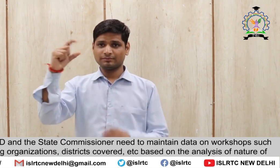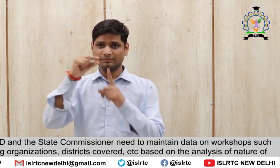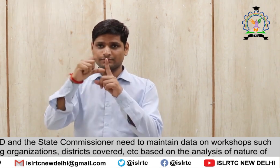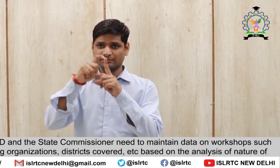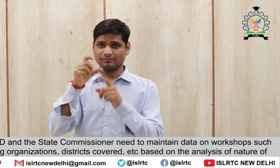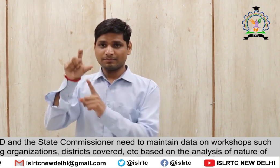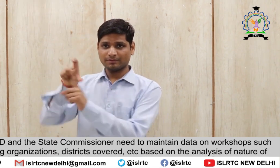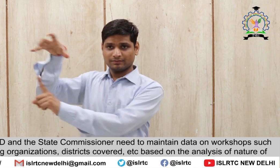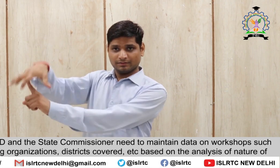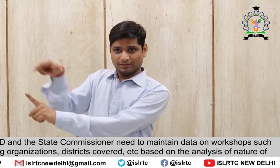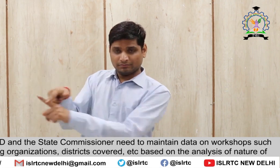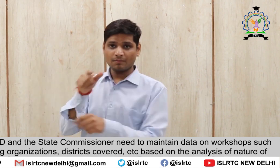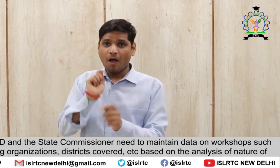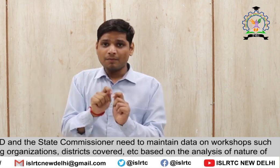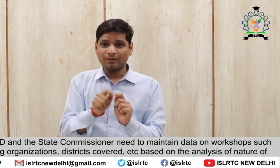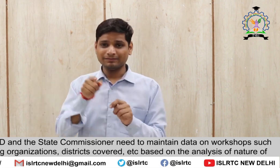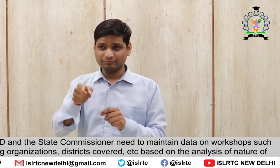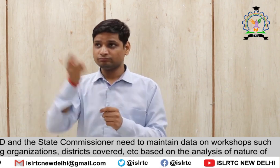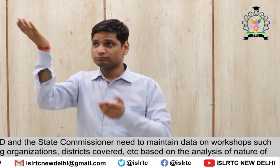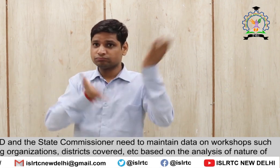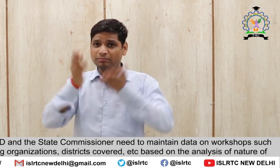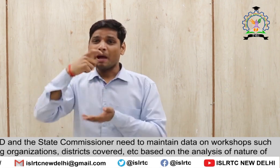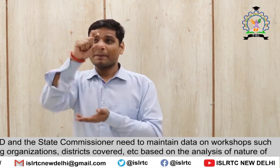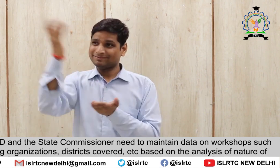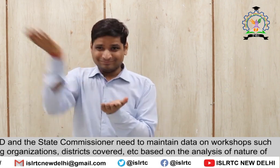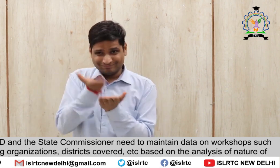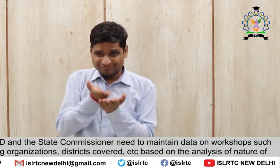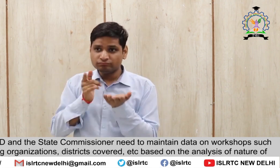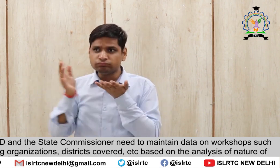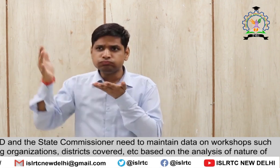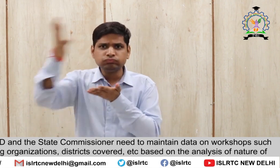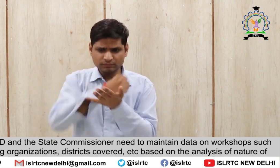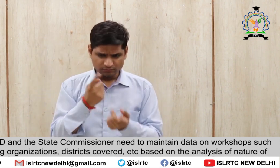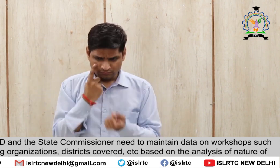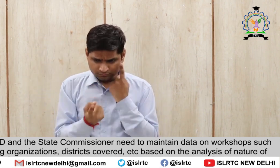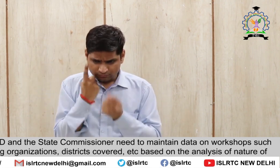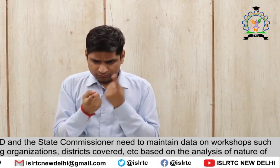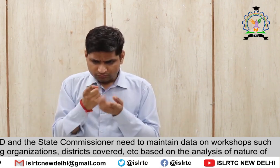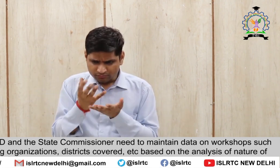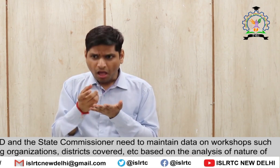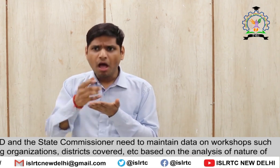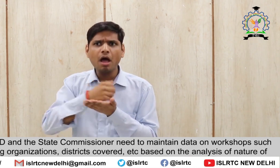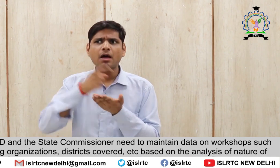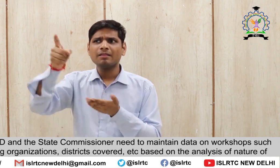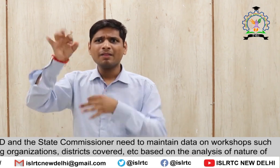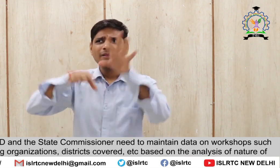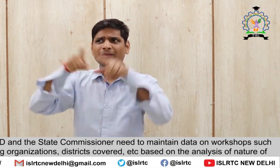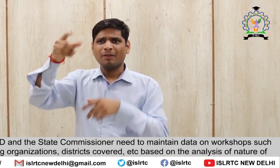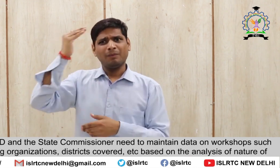Office of CCPD And the state commissioner Need to maintain Data on workshops Such as participating Organisations Districts covered